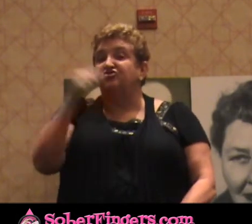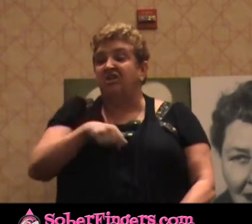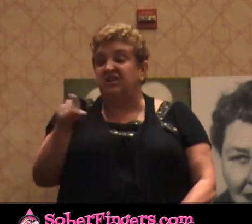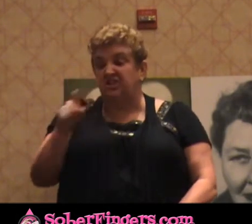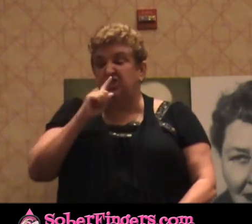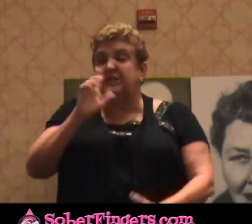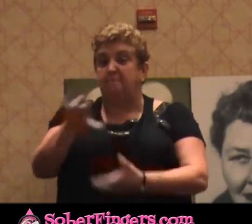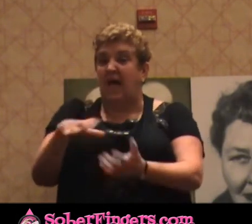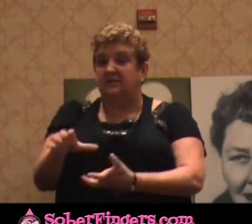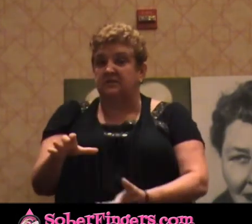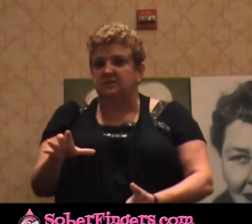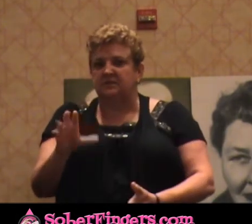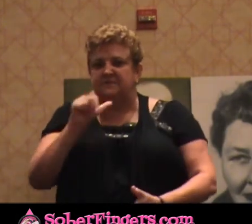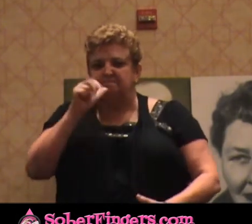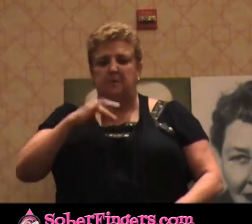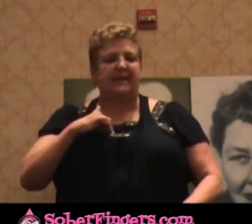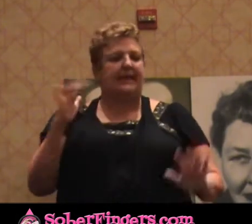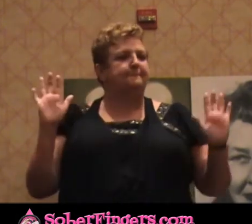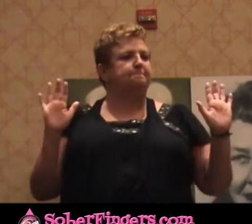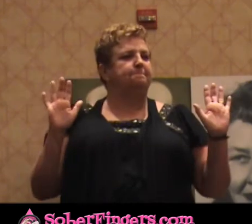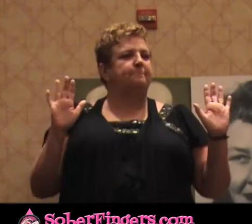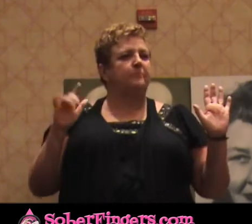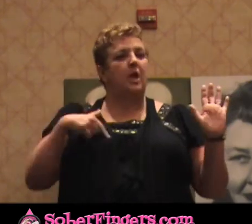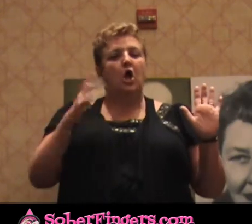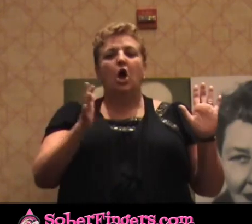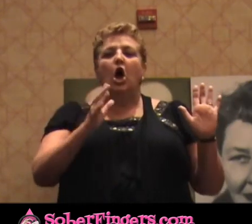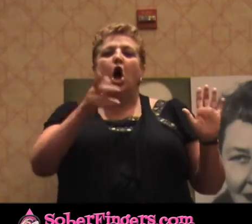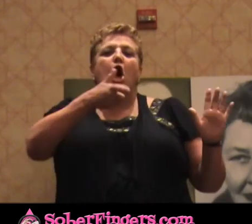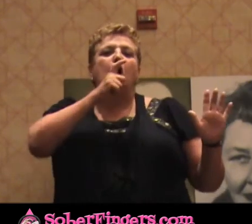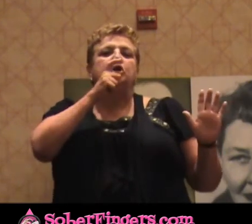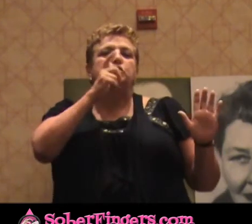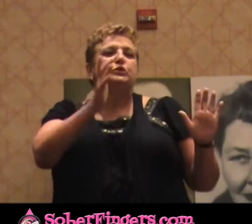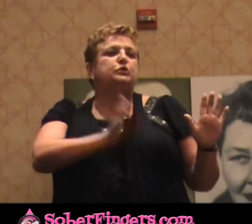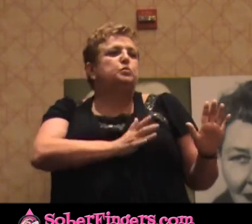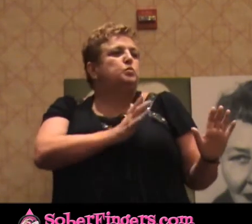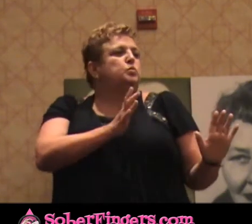But that's not me. I drink cabassier. I drink the finest wine, and I sip.